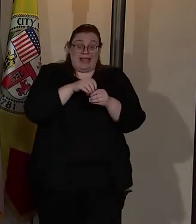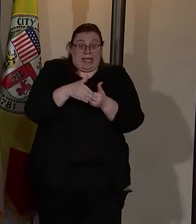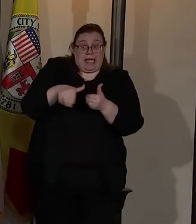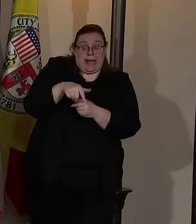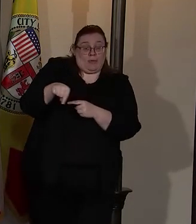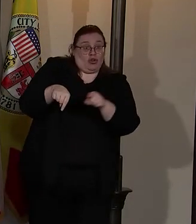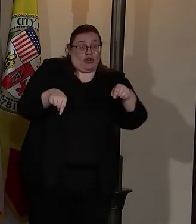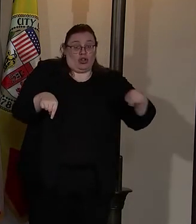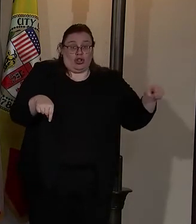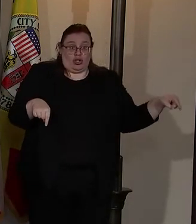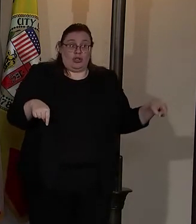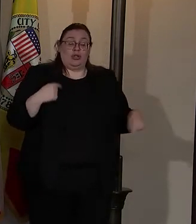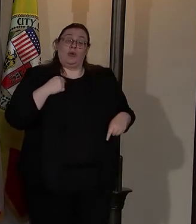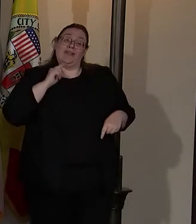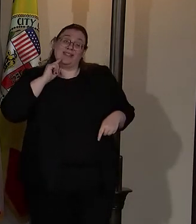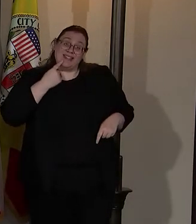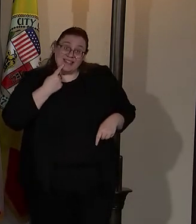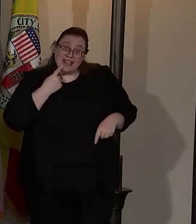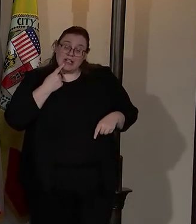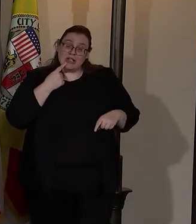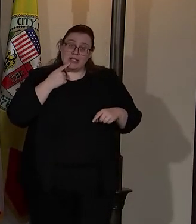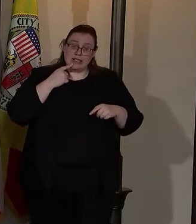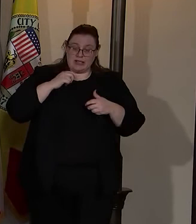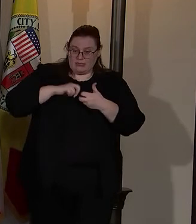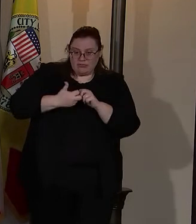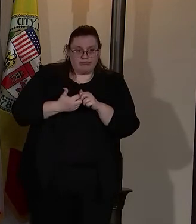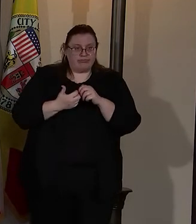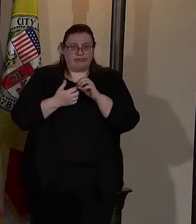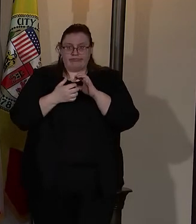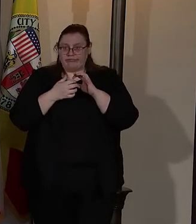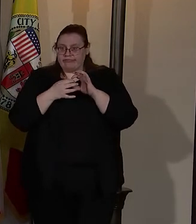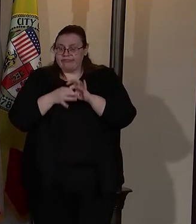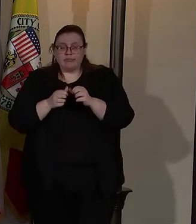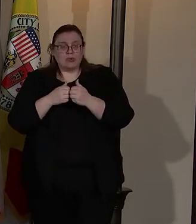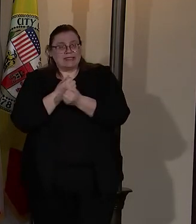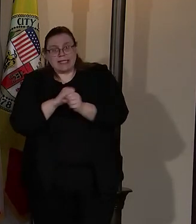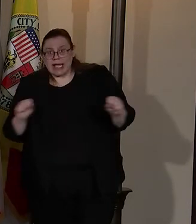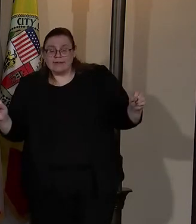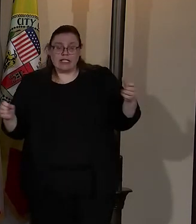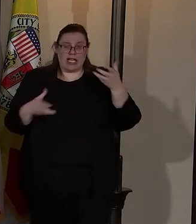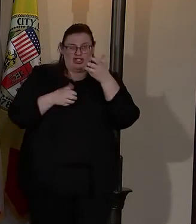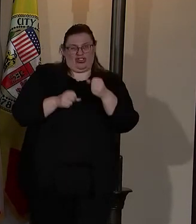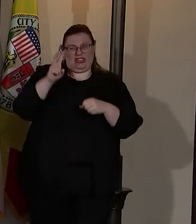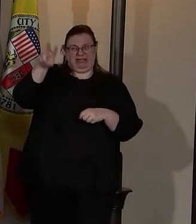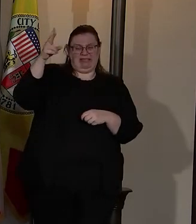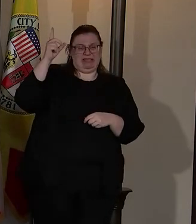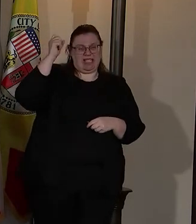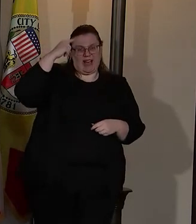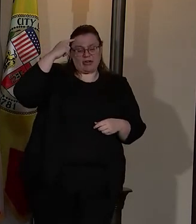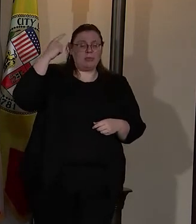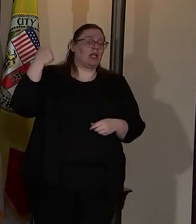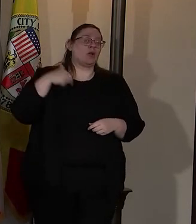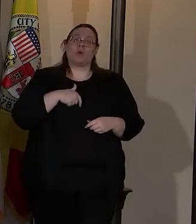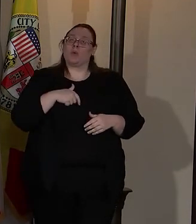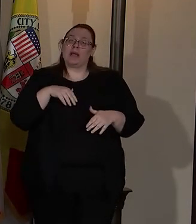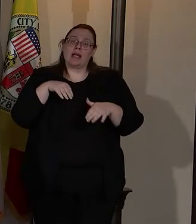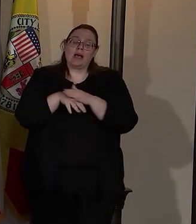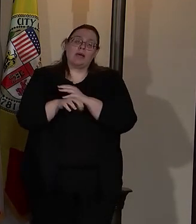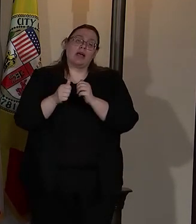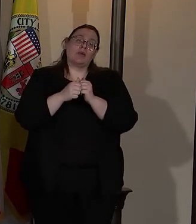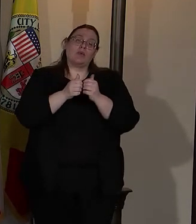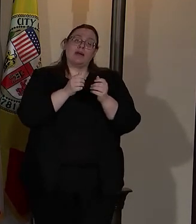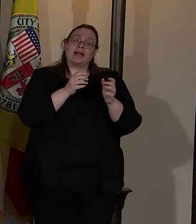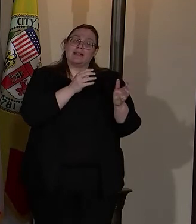that have serious and underlying issues of safety and trust in government that we can come in with a long-term